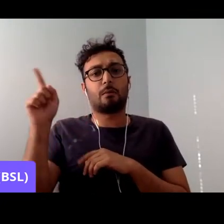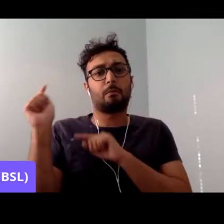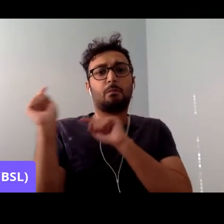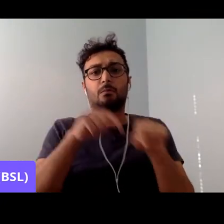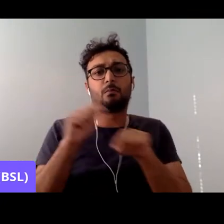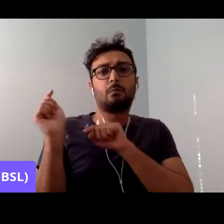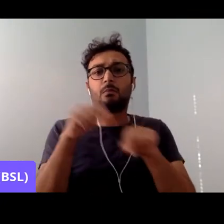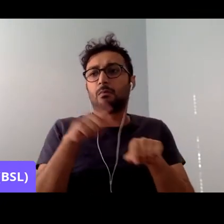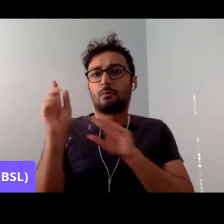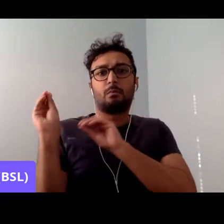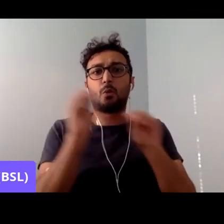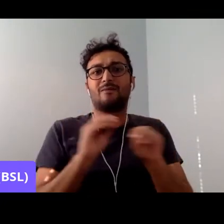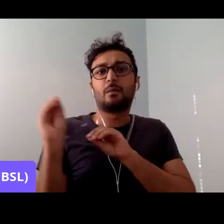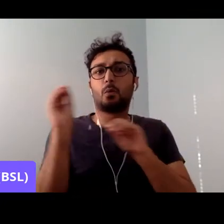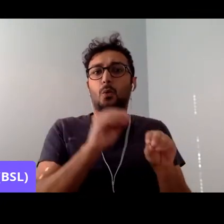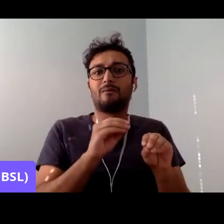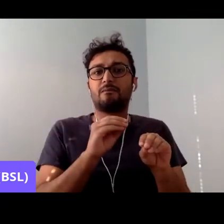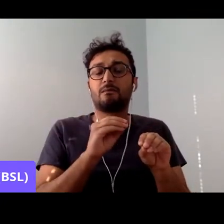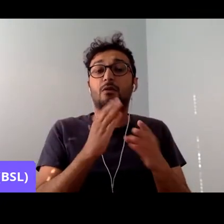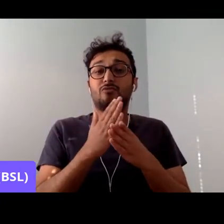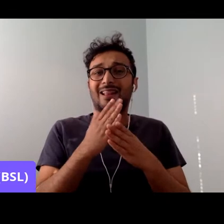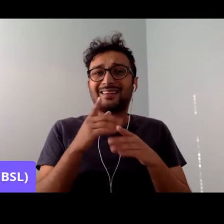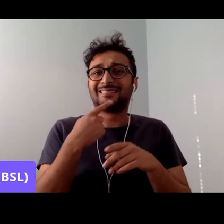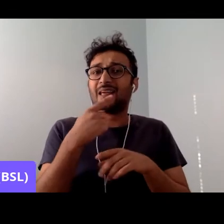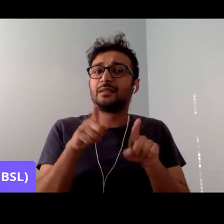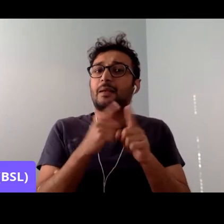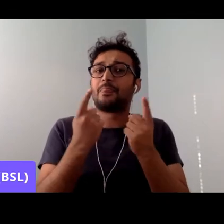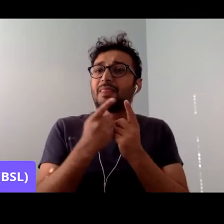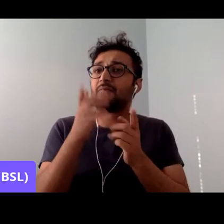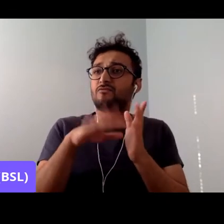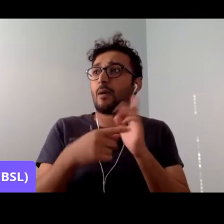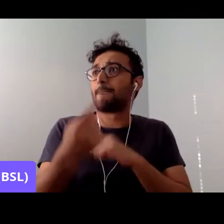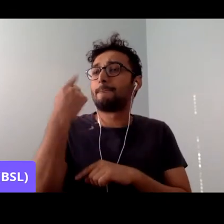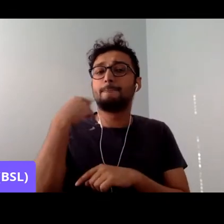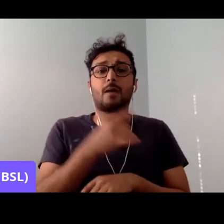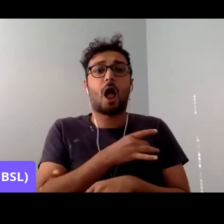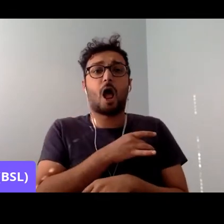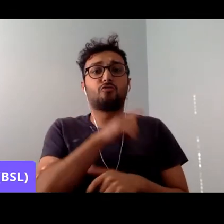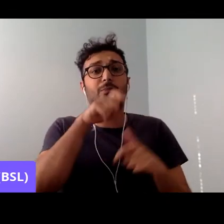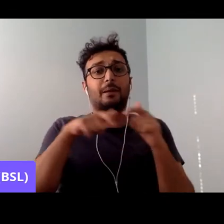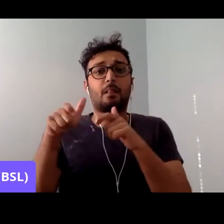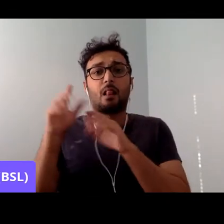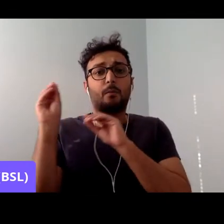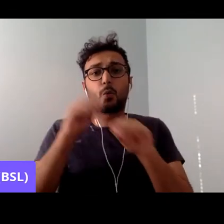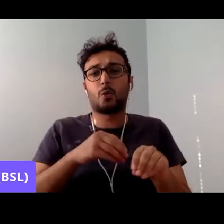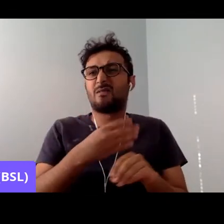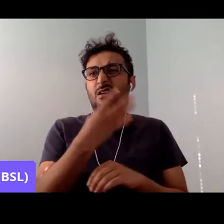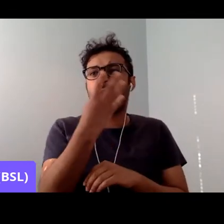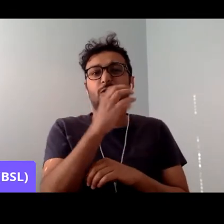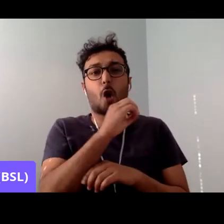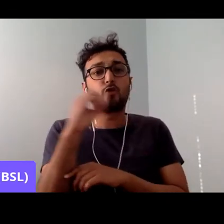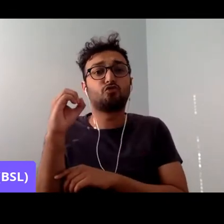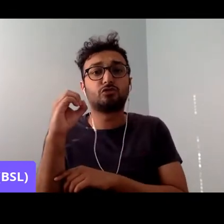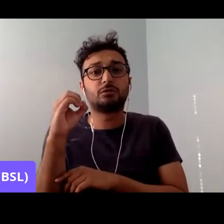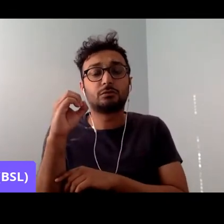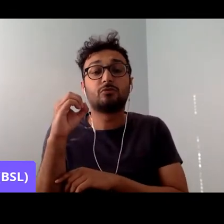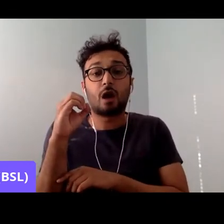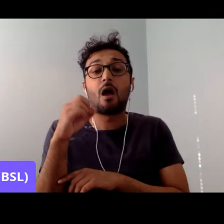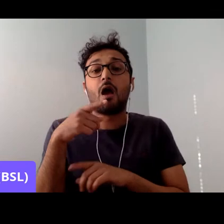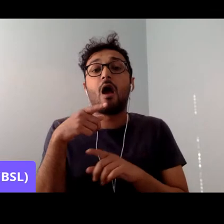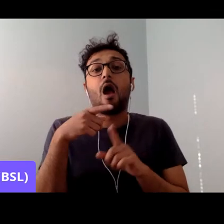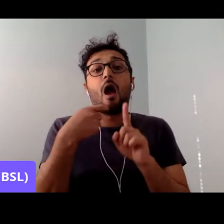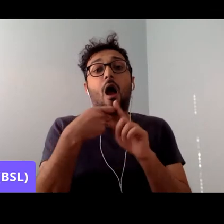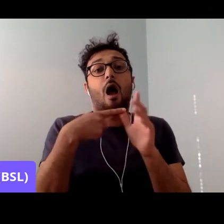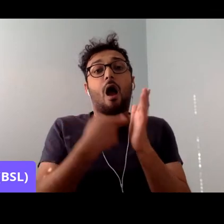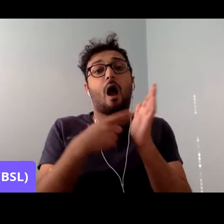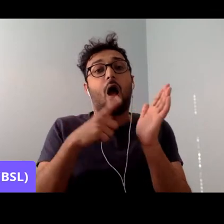about the Irish in the 19th century. And in 1870, Karl Marx had to write to his followers in